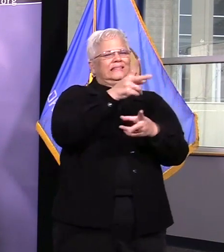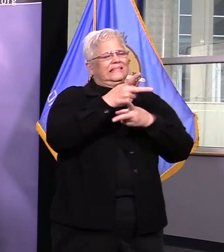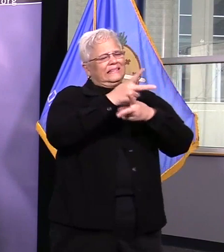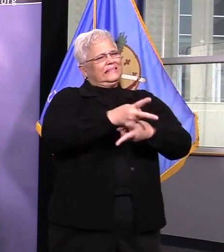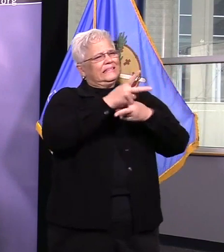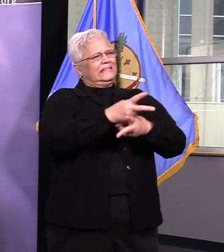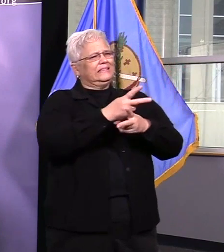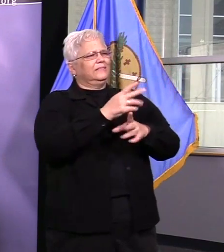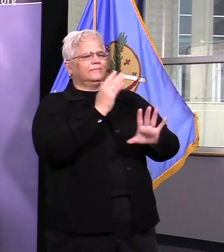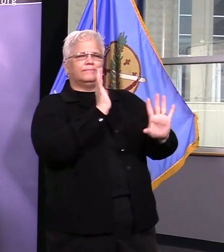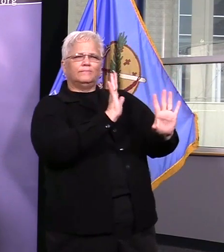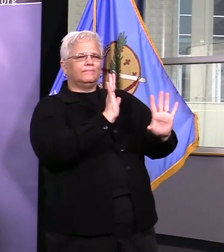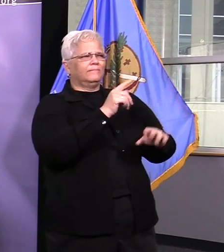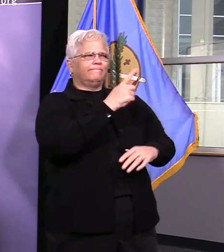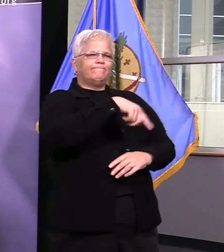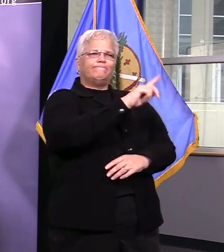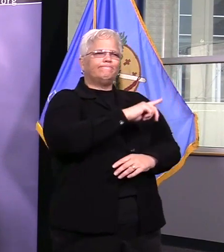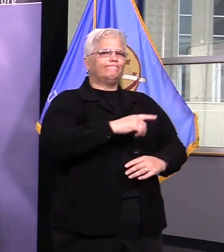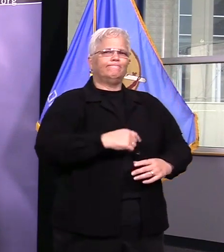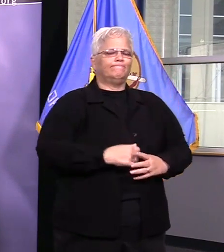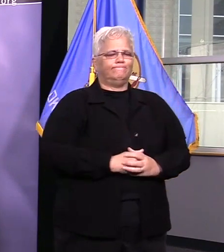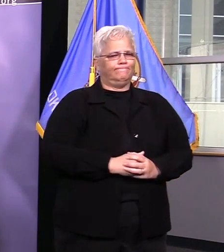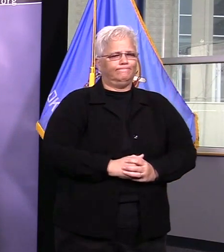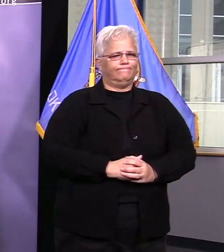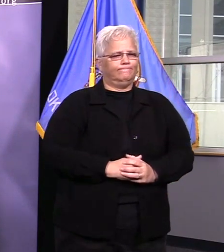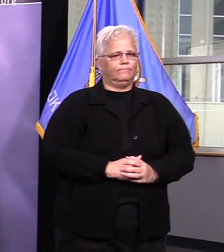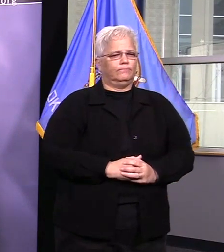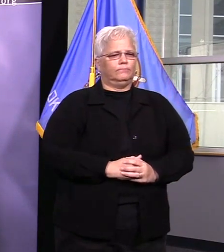ask for your personal information over the phone or an email.